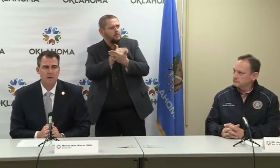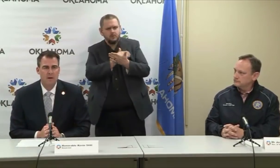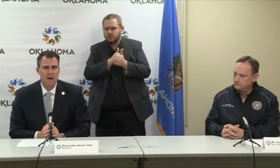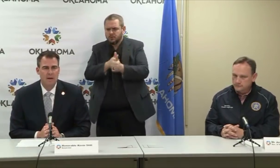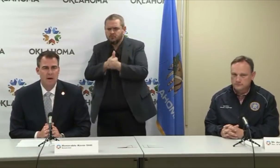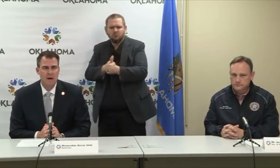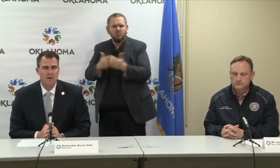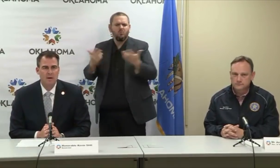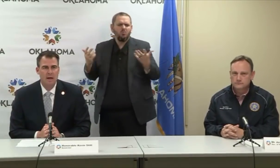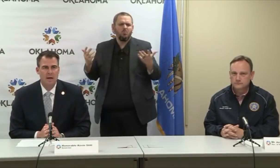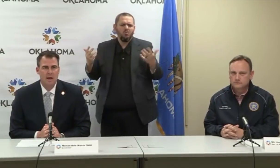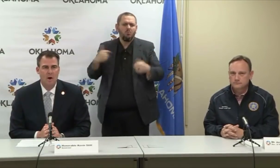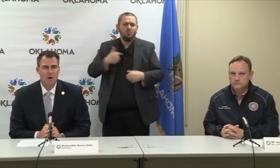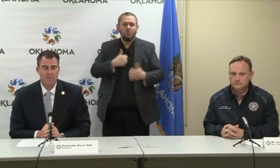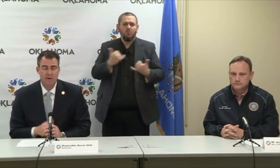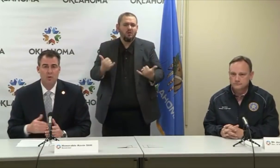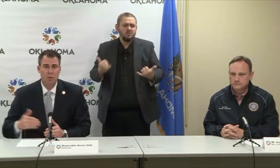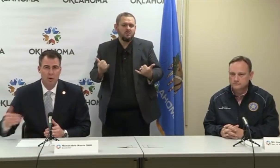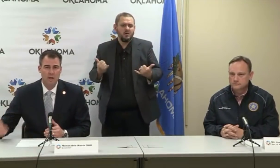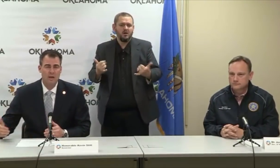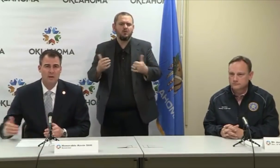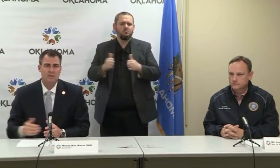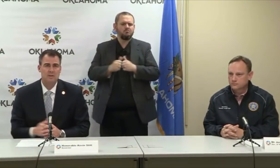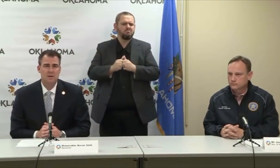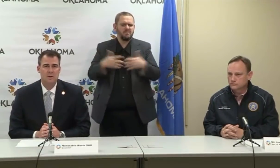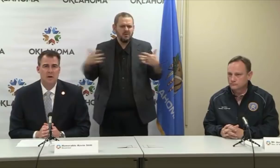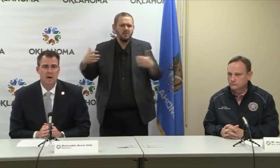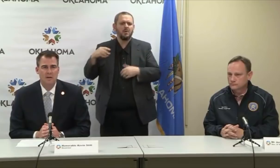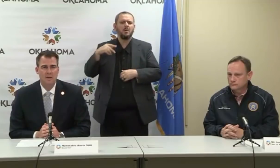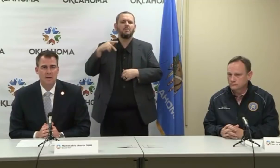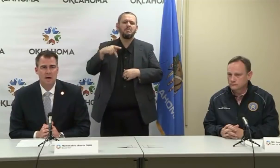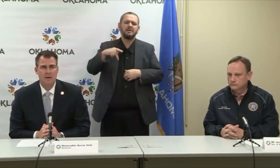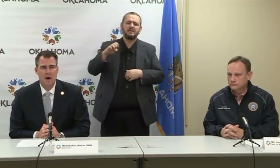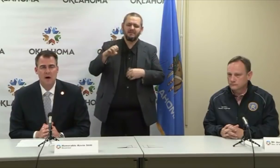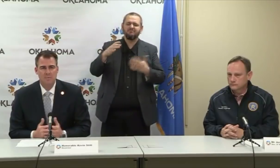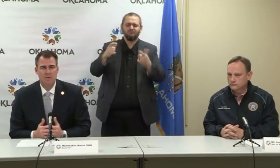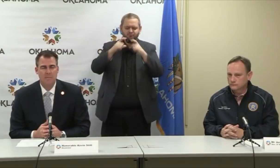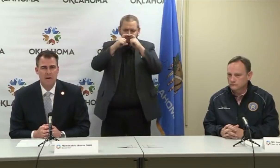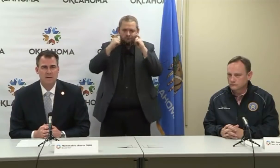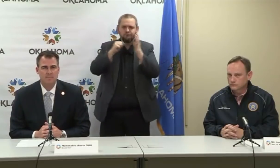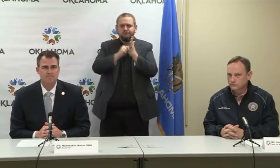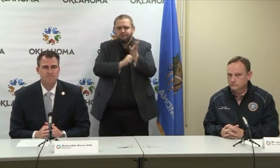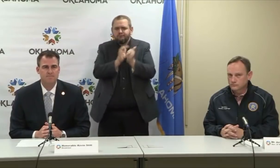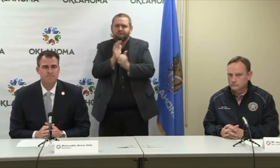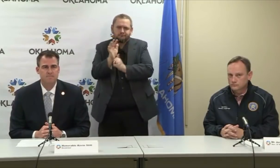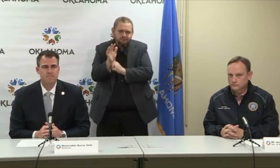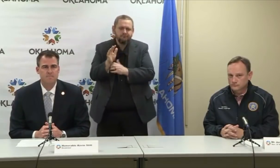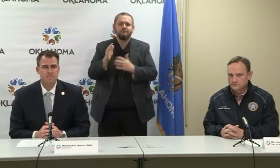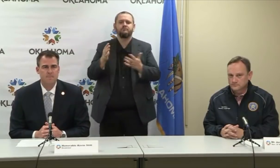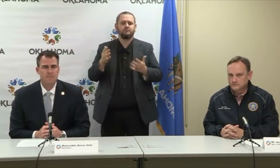and our eventual needs in the hospital capacity.